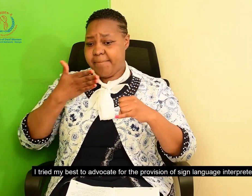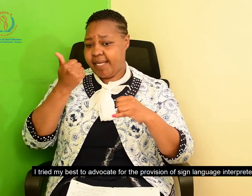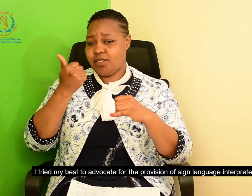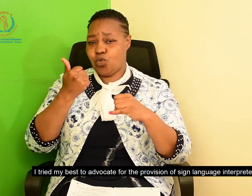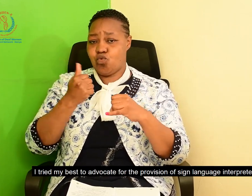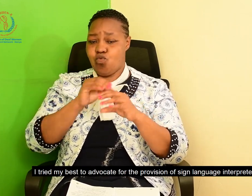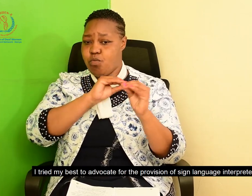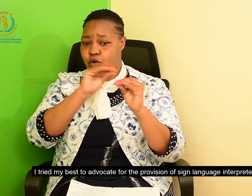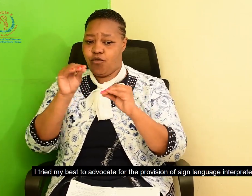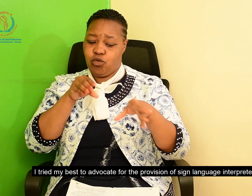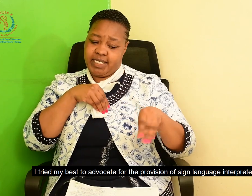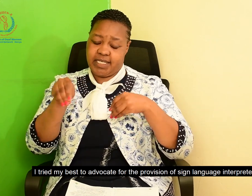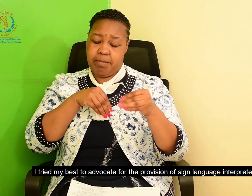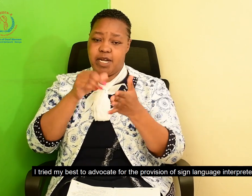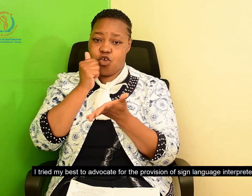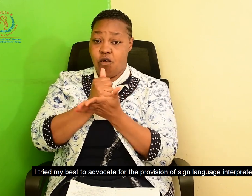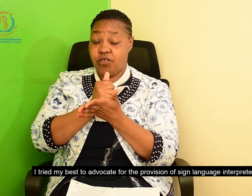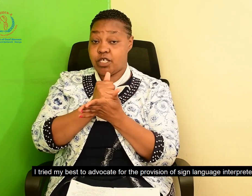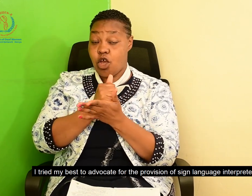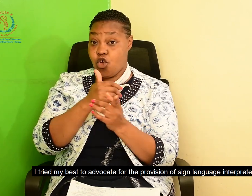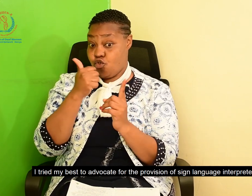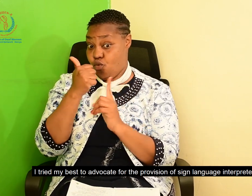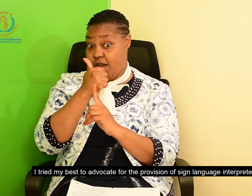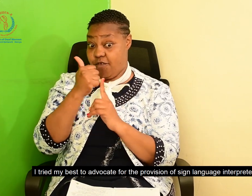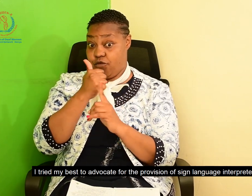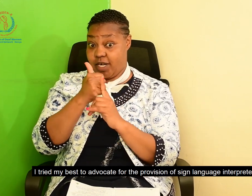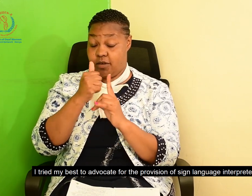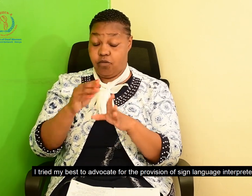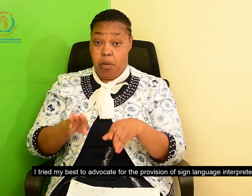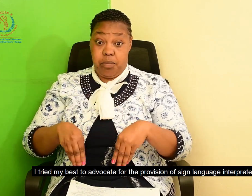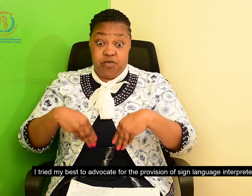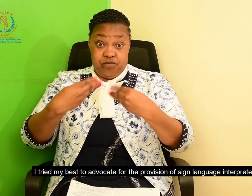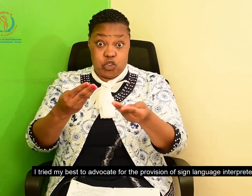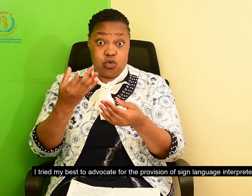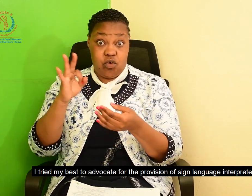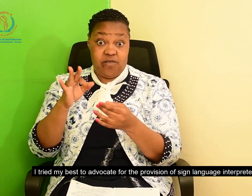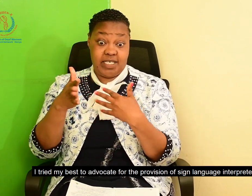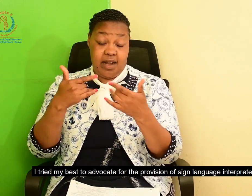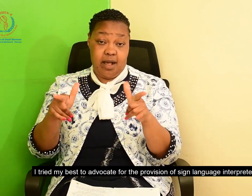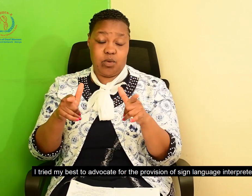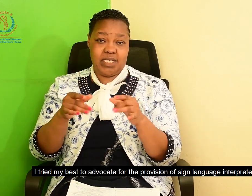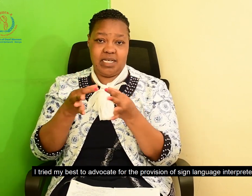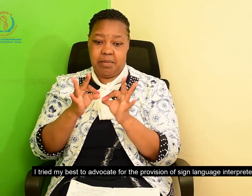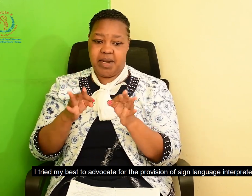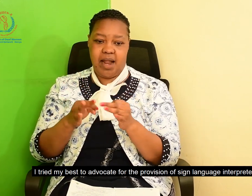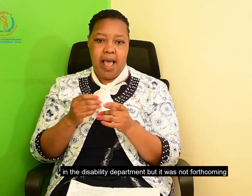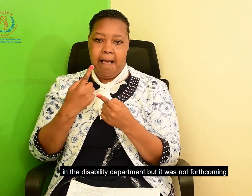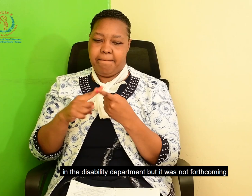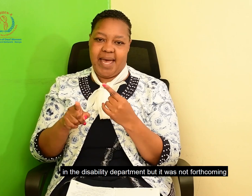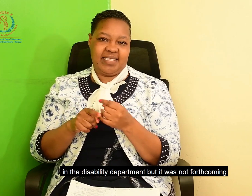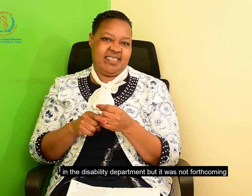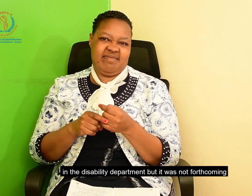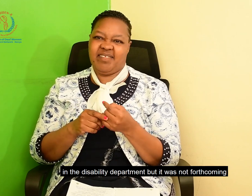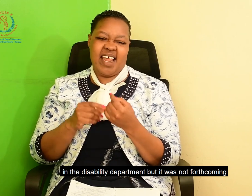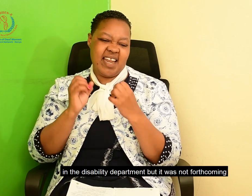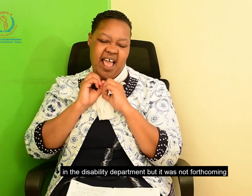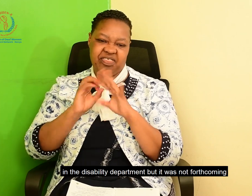best to advocate for the vision of sign language interpreter in the disability department.